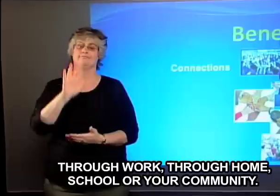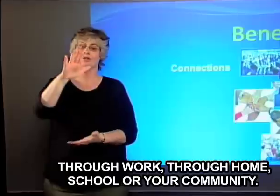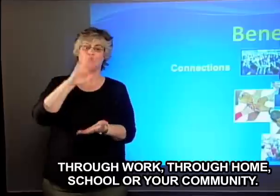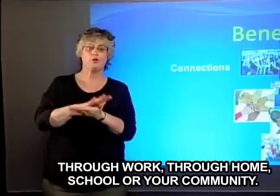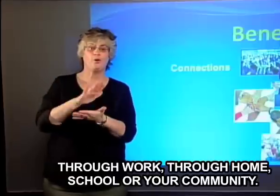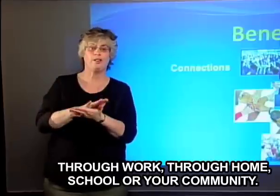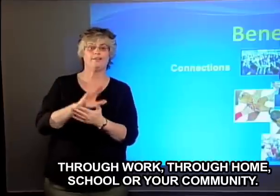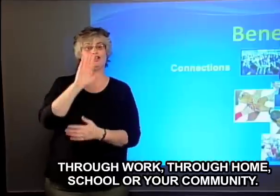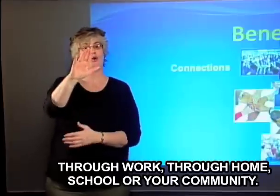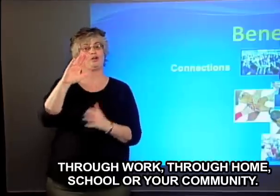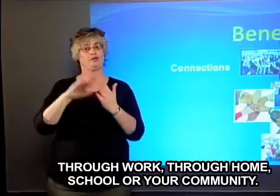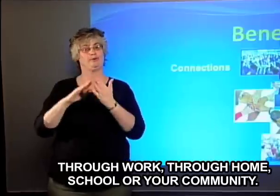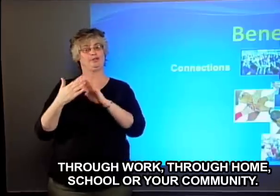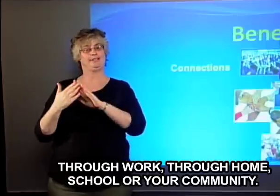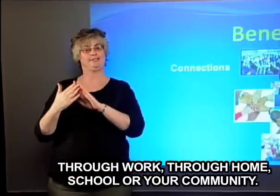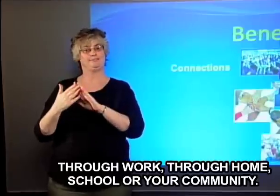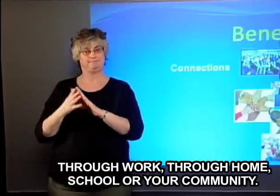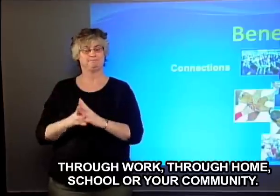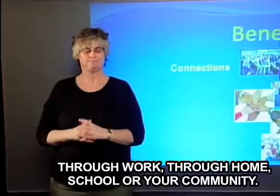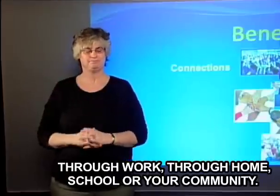school, or your community.